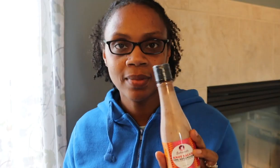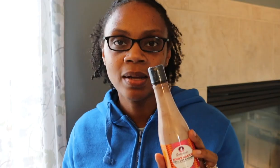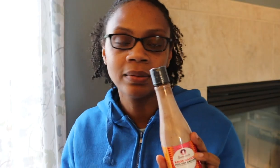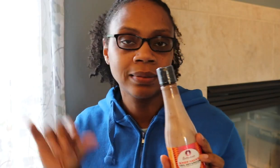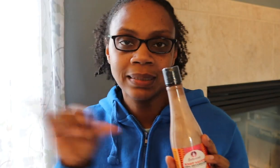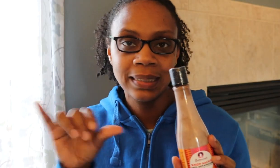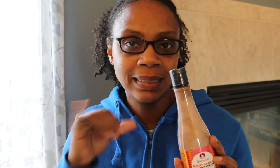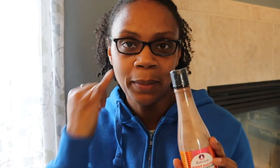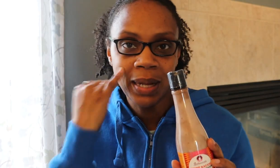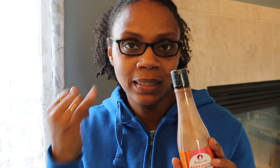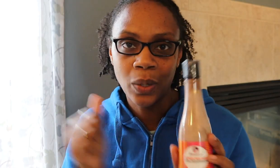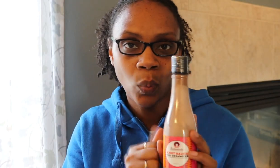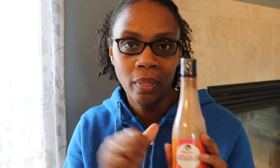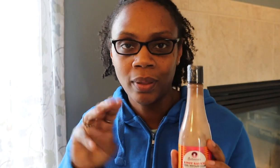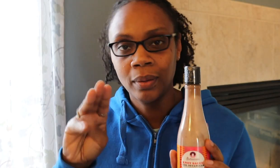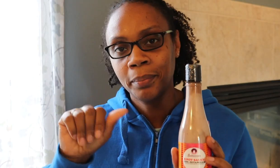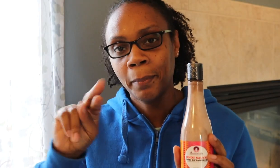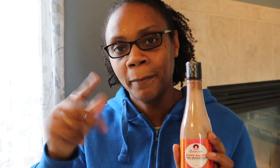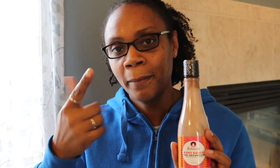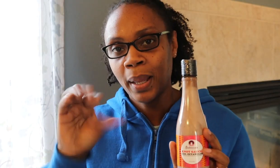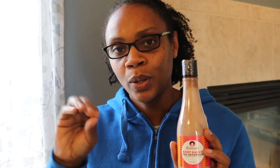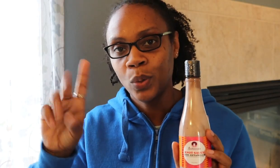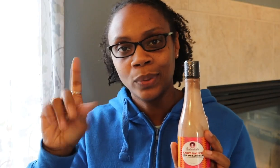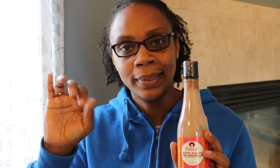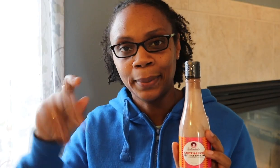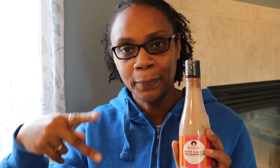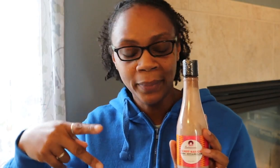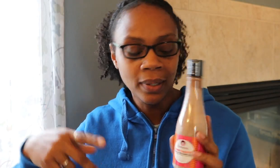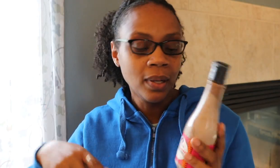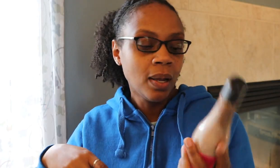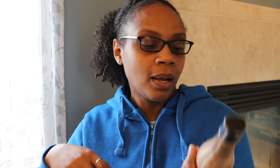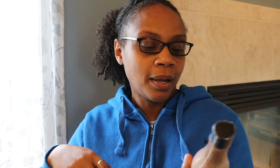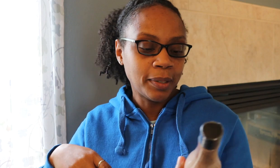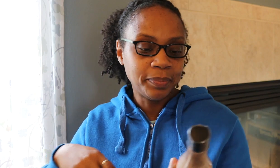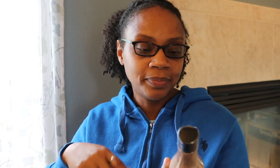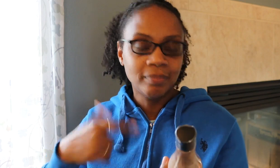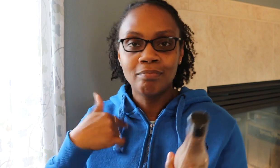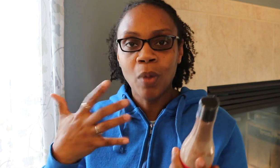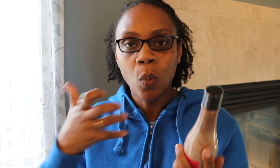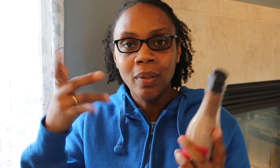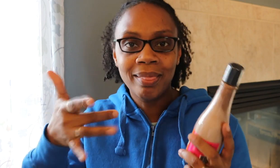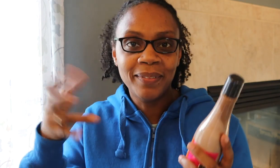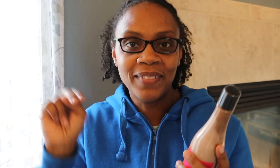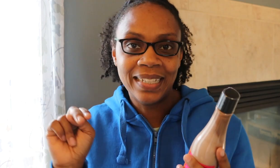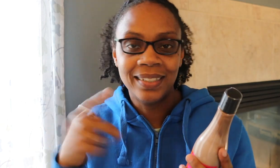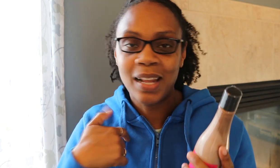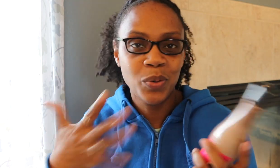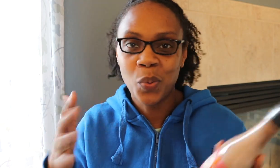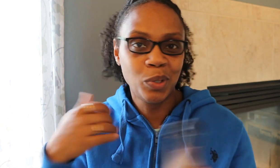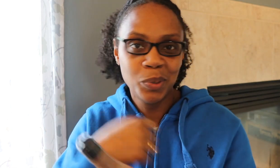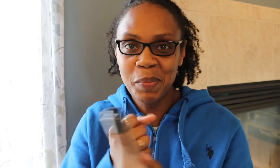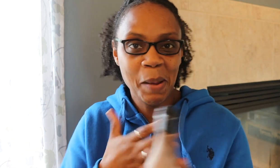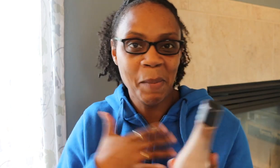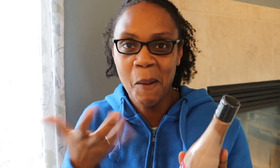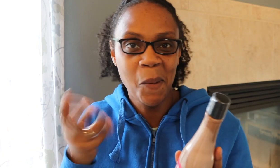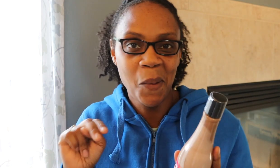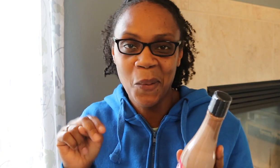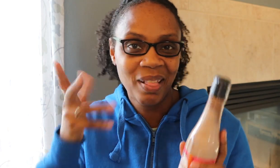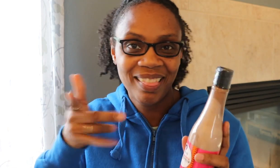Okay, next thing from Sultanicals here, same idea with the mango dip, the knot sauce. Again, I just want to have a